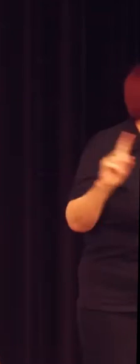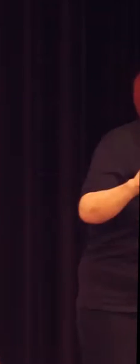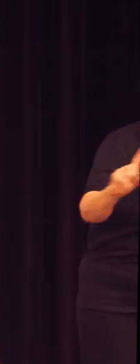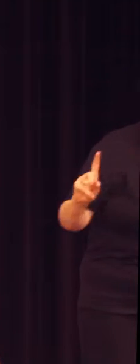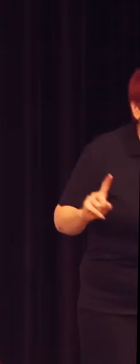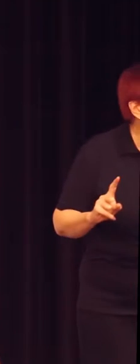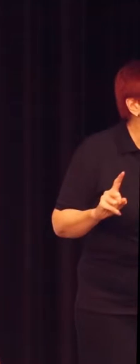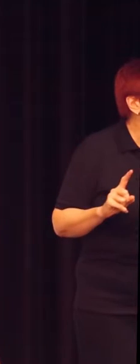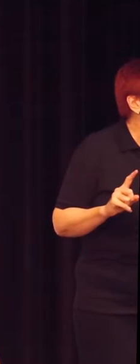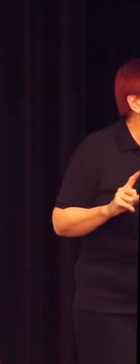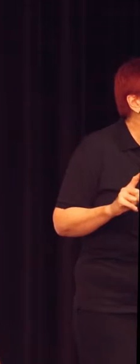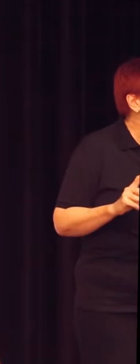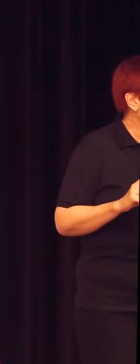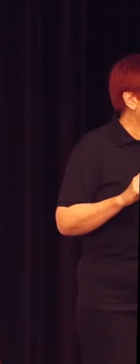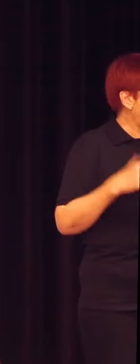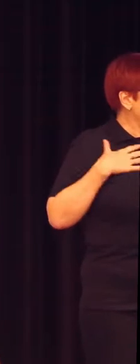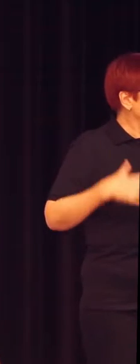Agrobotic students don't use them either.